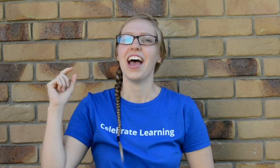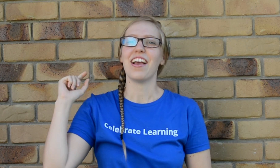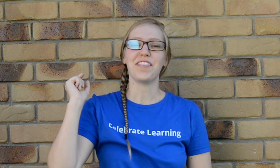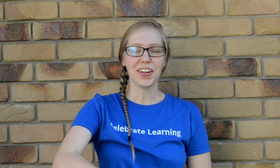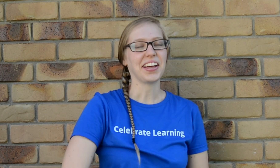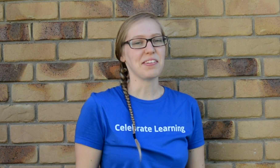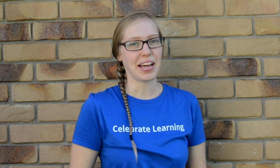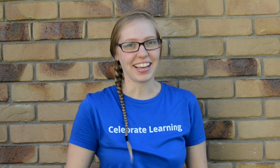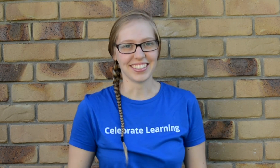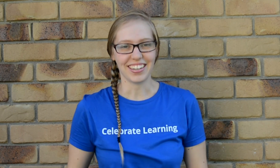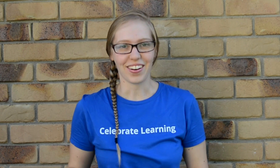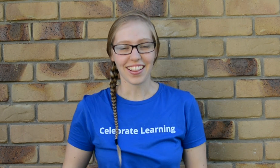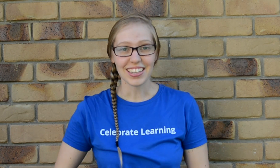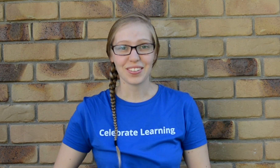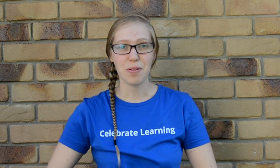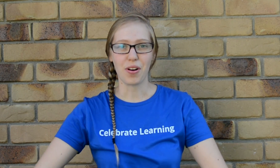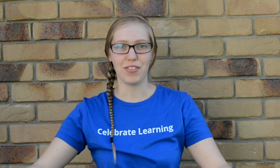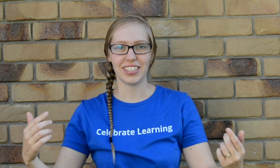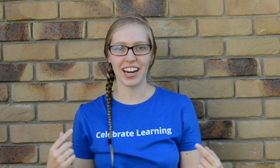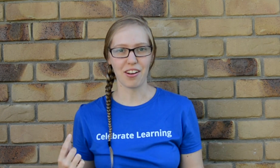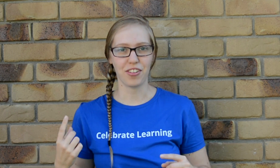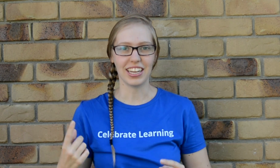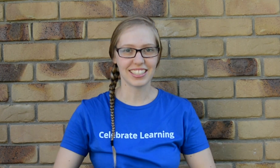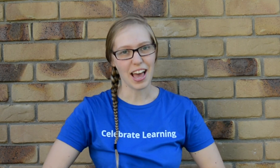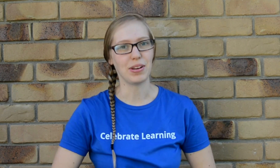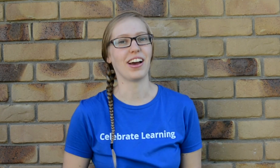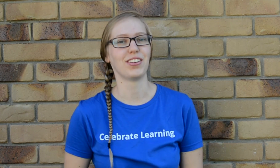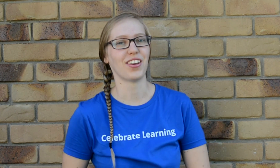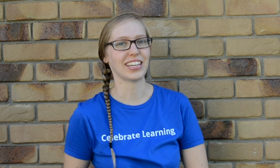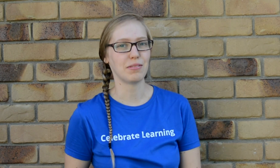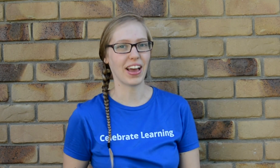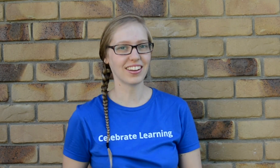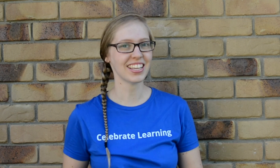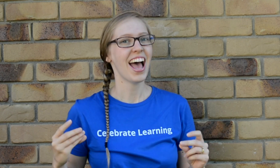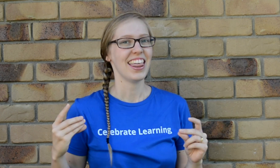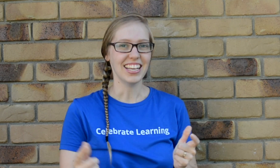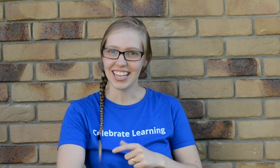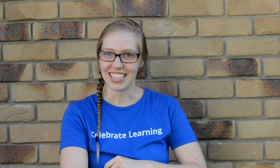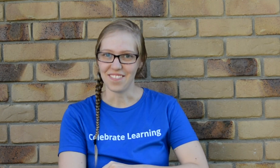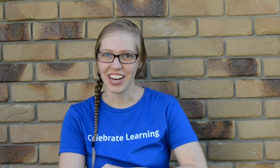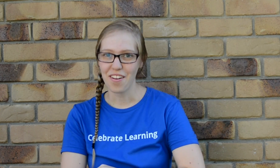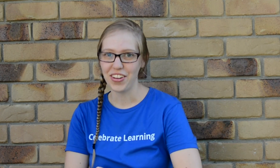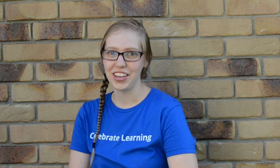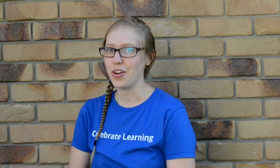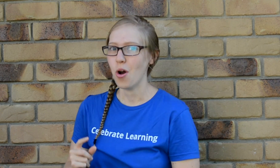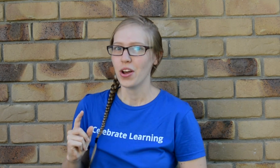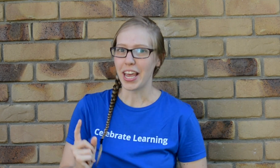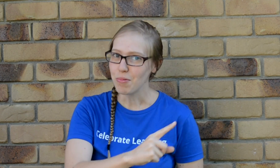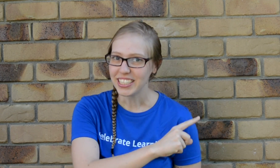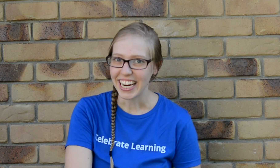If you're learning about angles in your classroom, or if you're studying for an exam and you have to know the types of angles, this is the video for you. Keep watching!